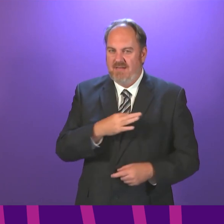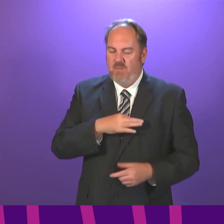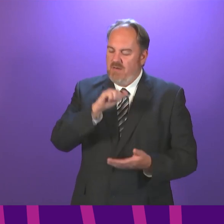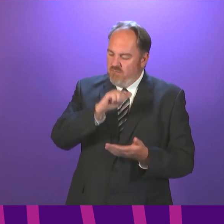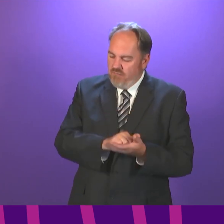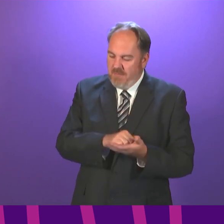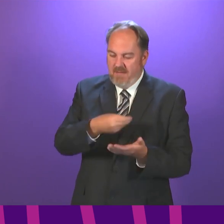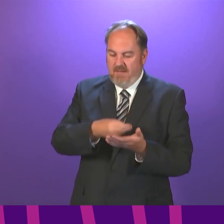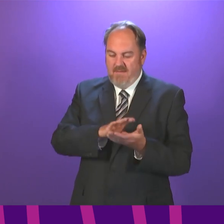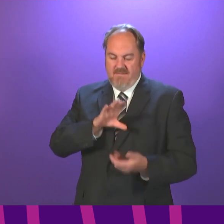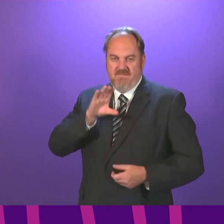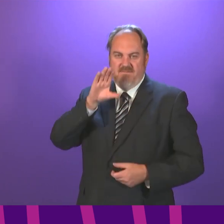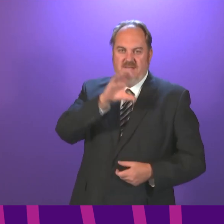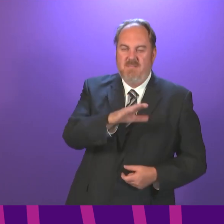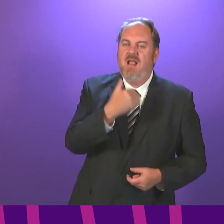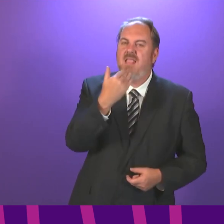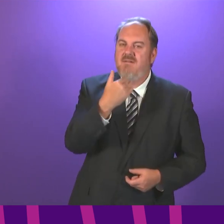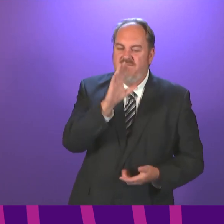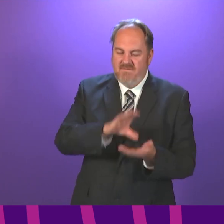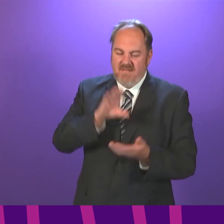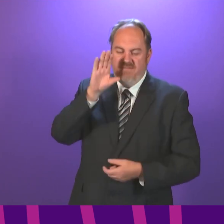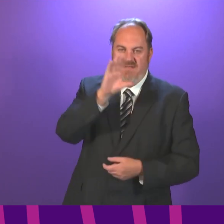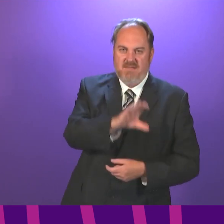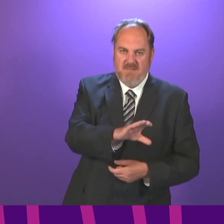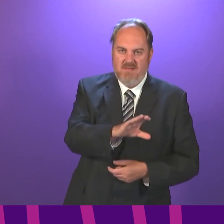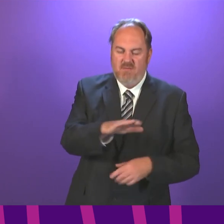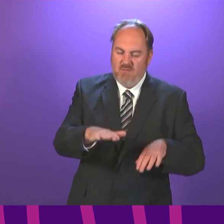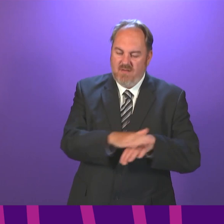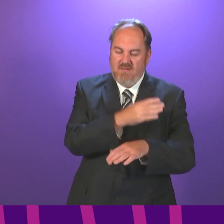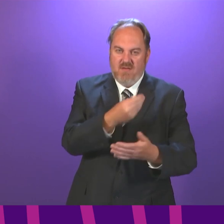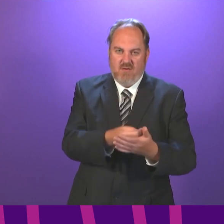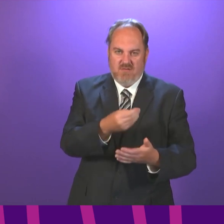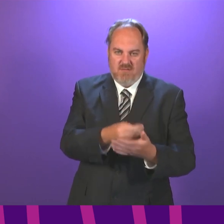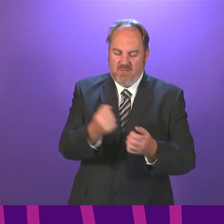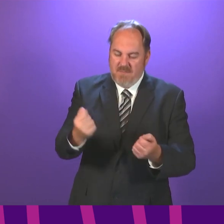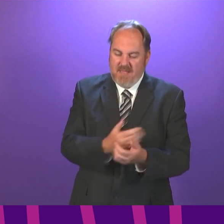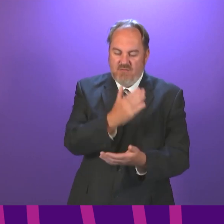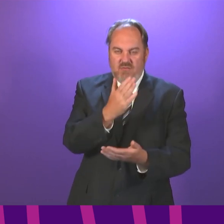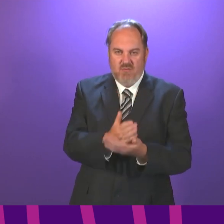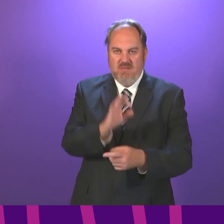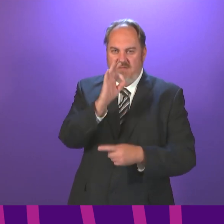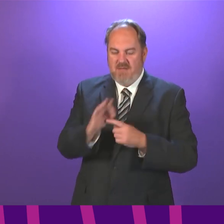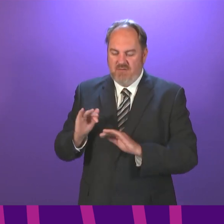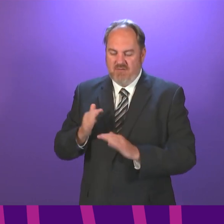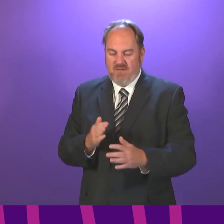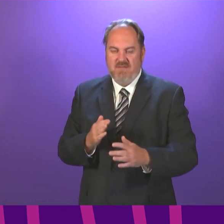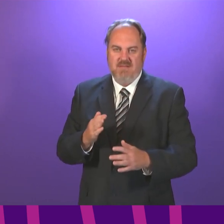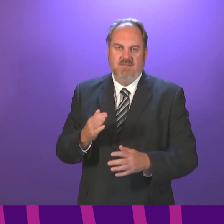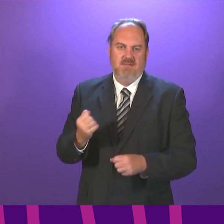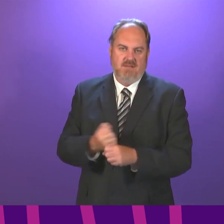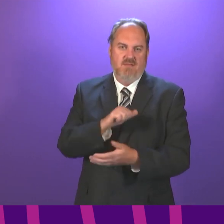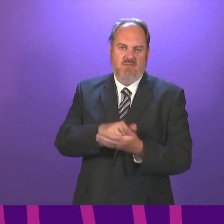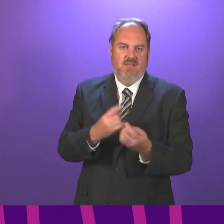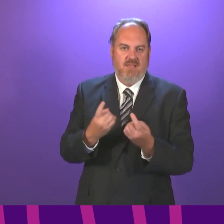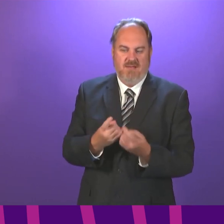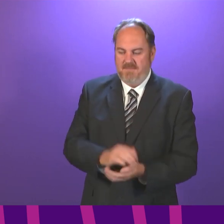we need proper development of the understanding that we will make sure that specialist provision does what we require it to do.